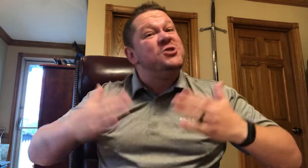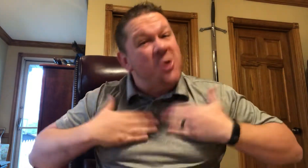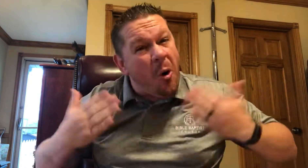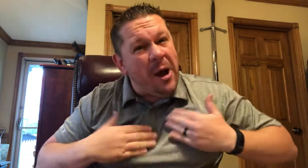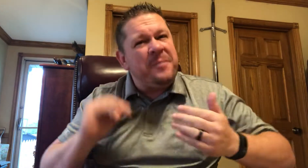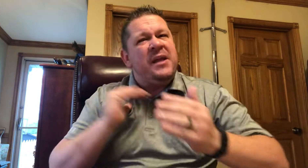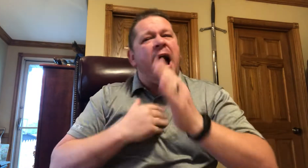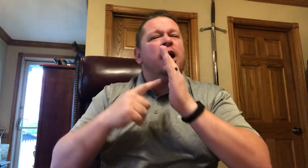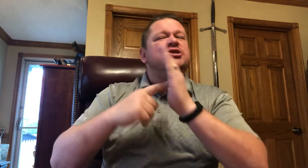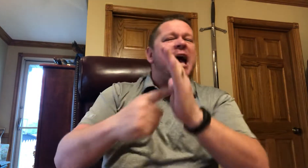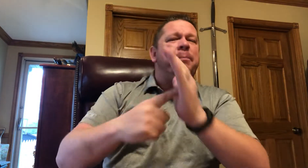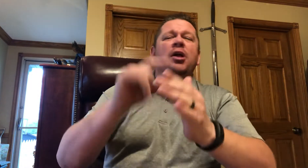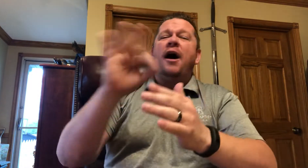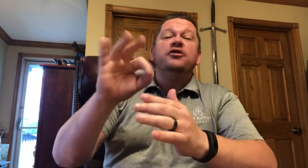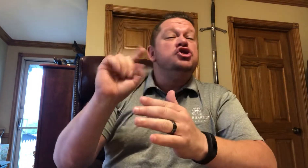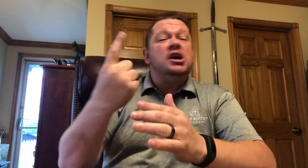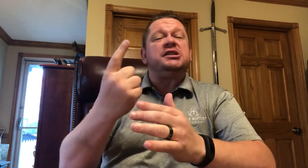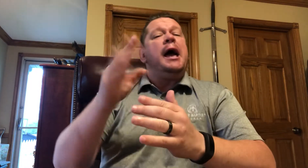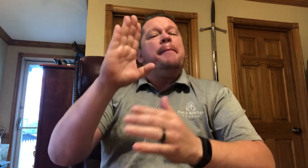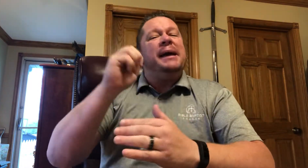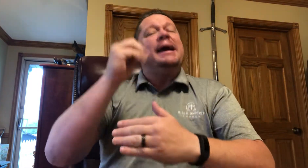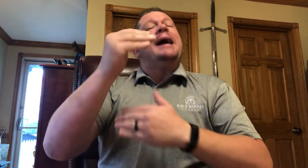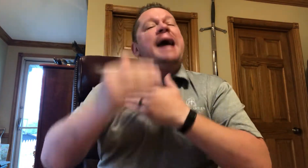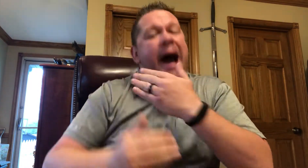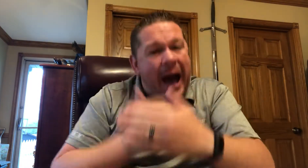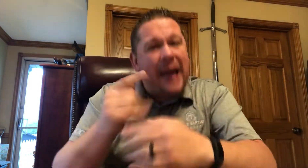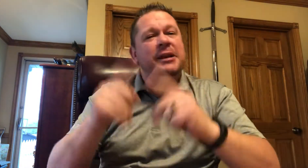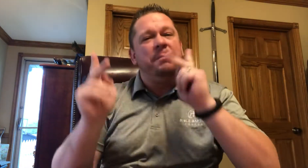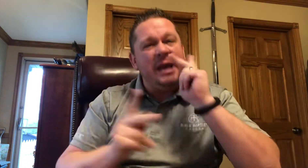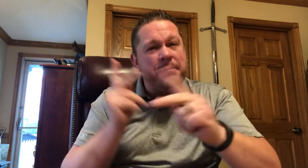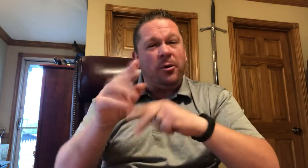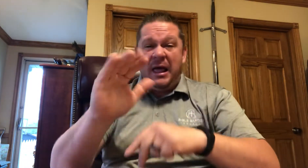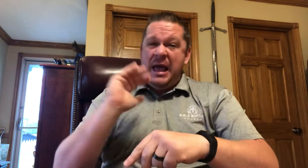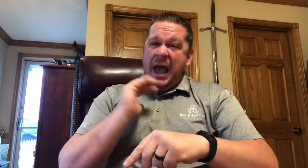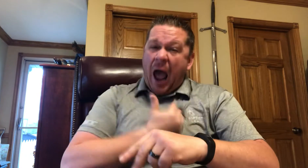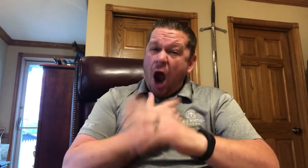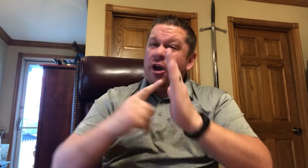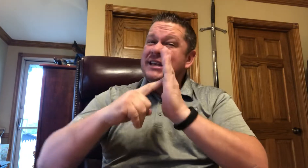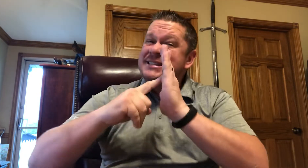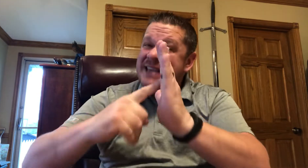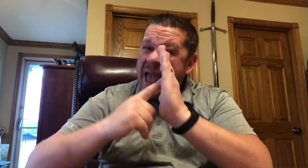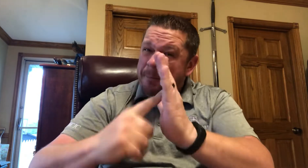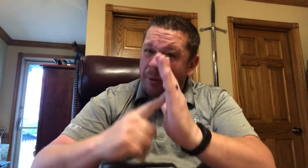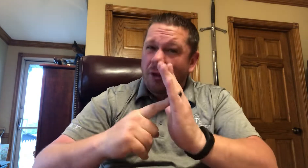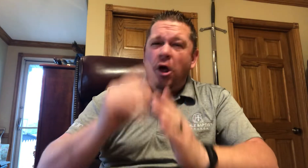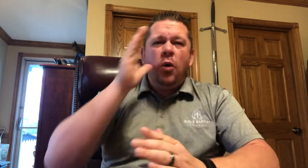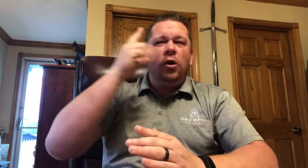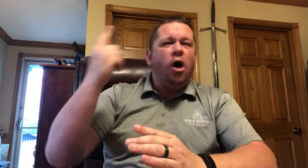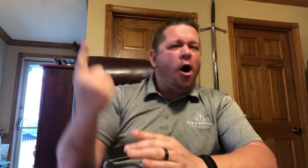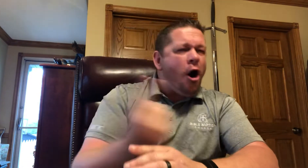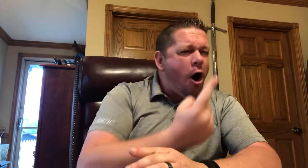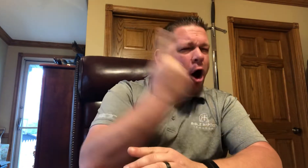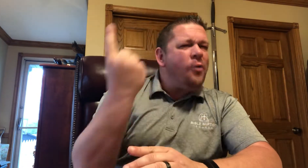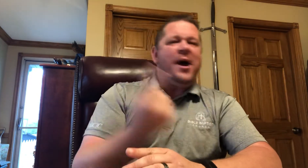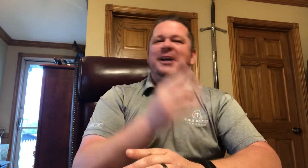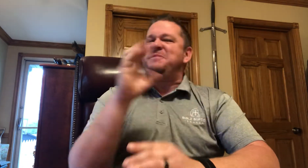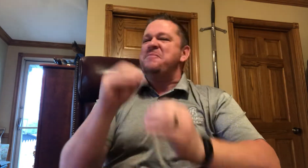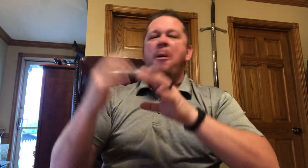joy, our example of just being kind to people. Our example will always be more